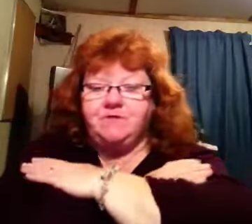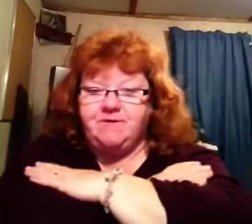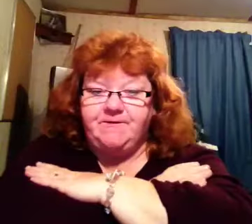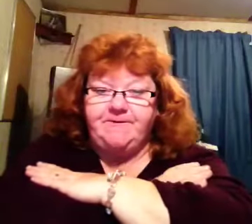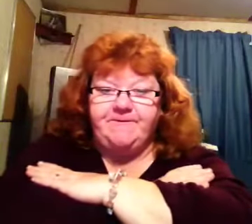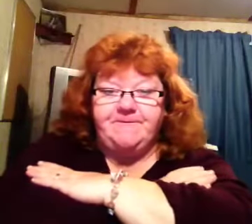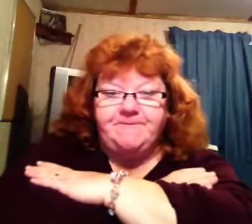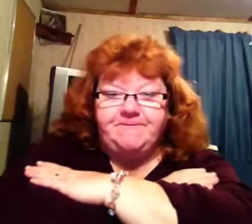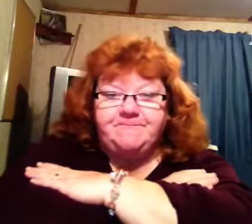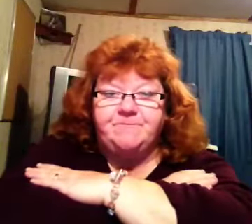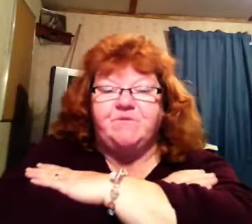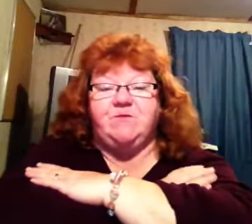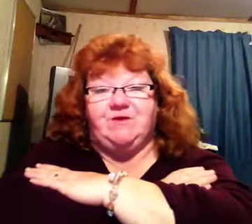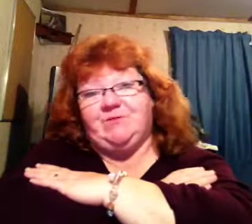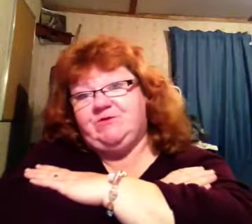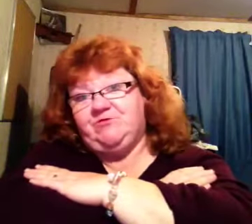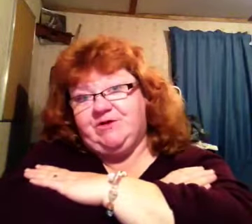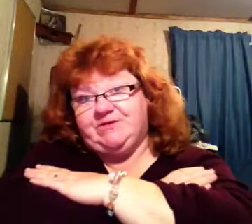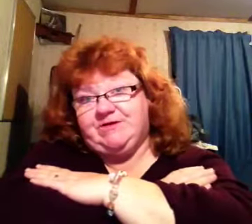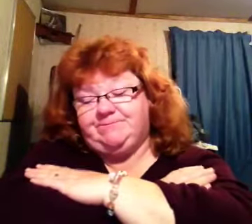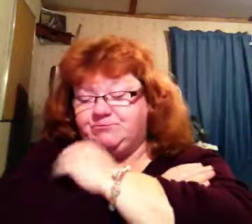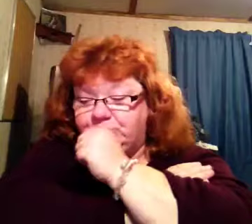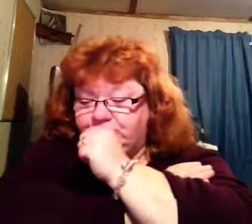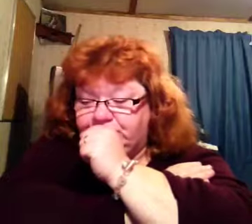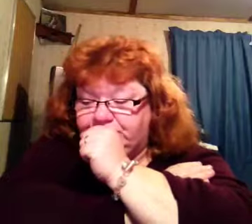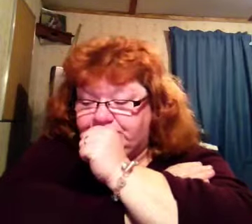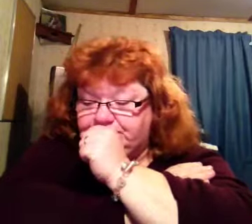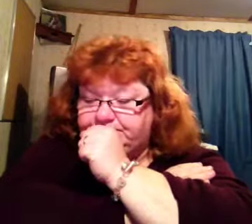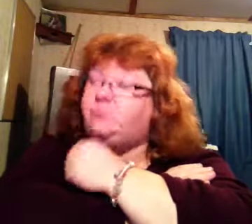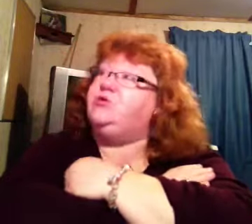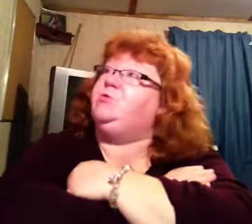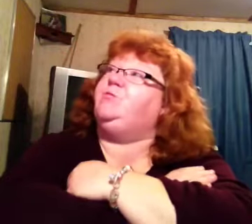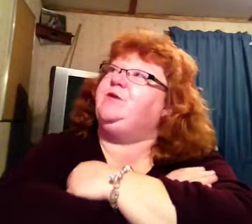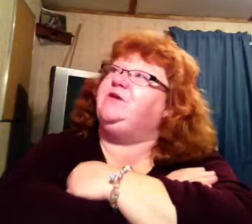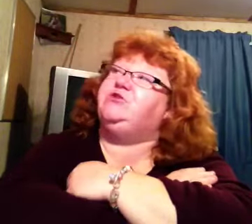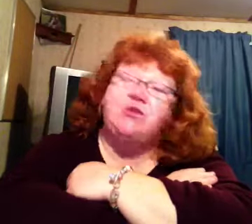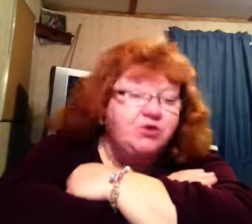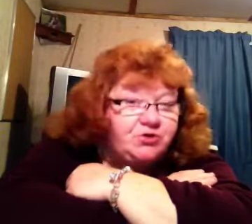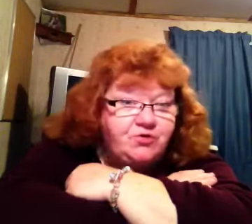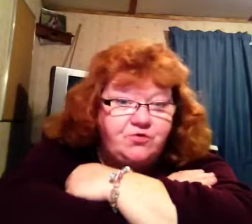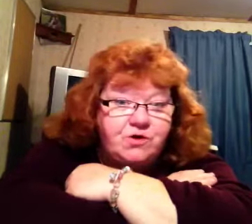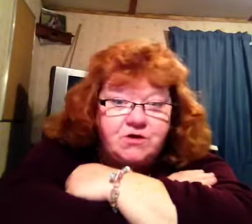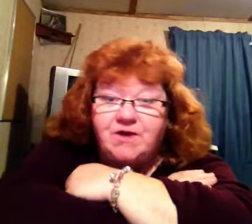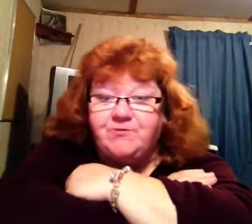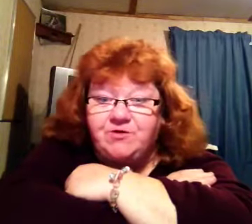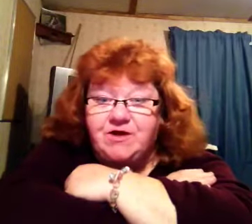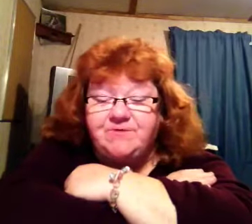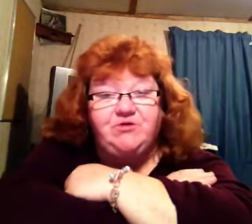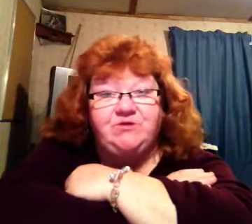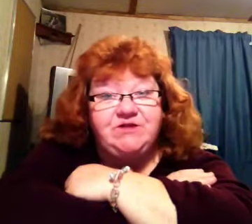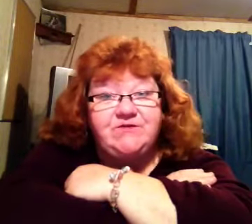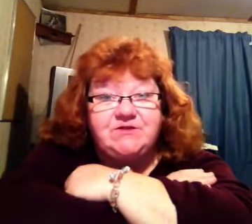about my little grandson. Which will be two, which right up. Can you believe it?